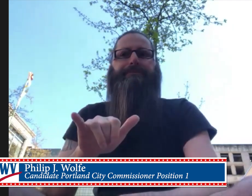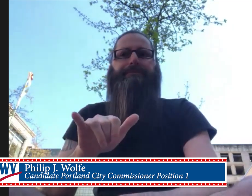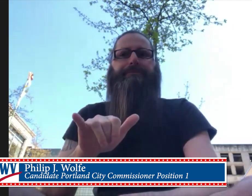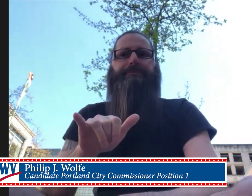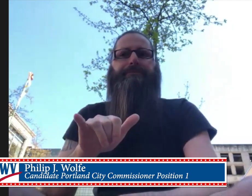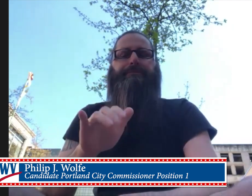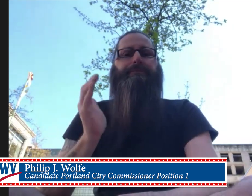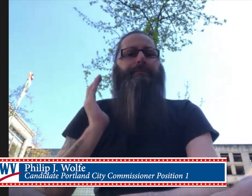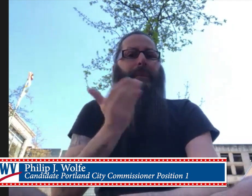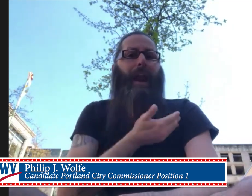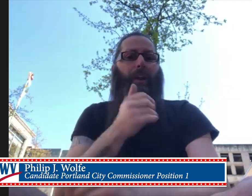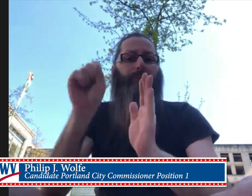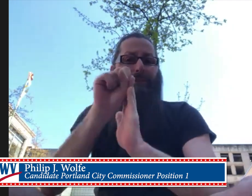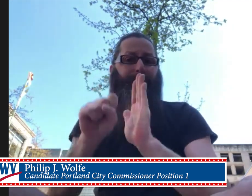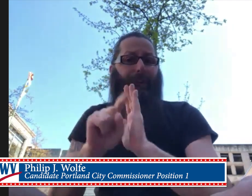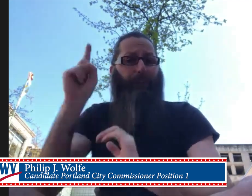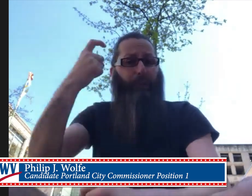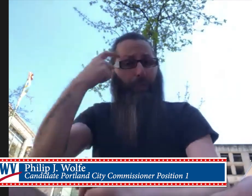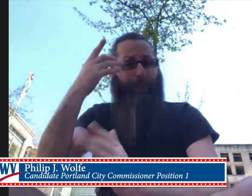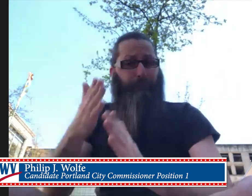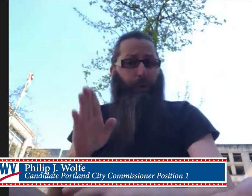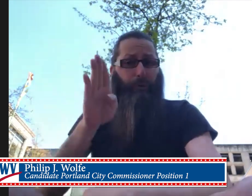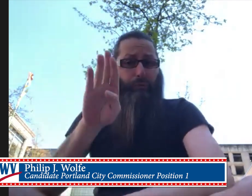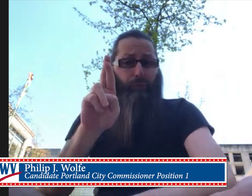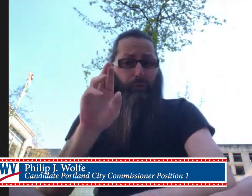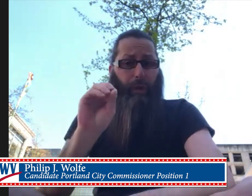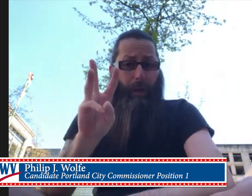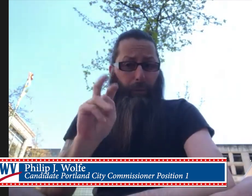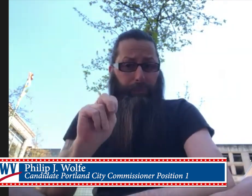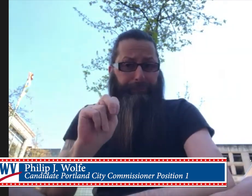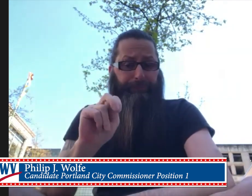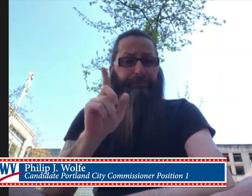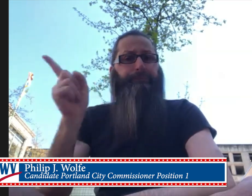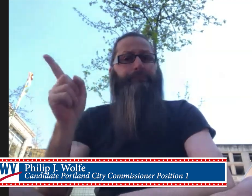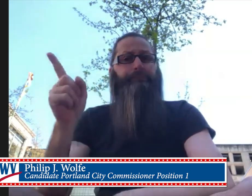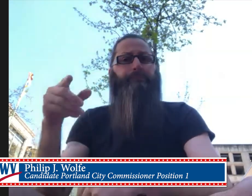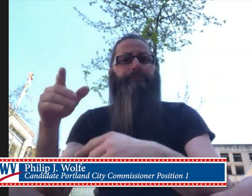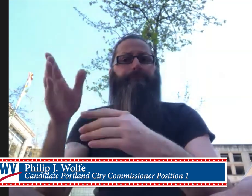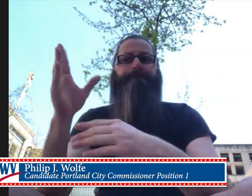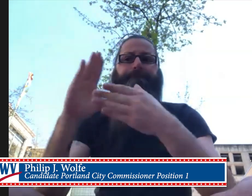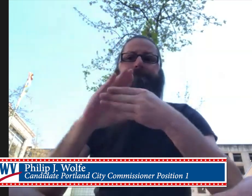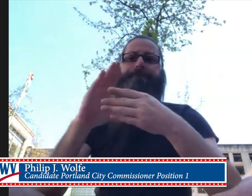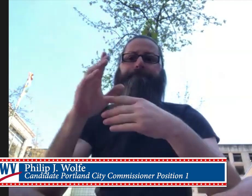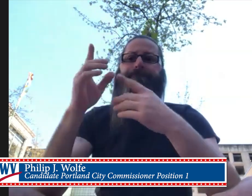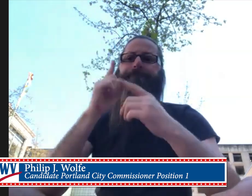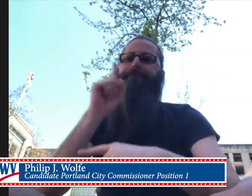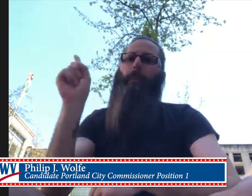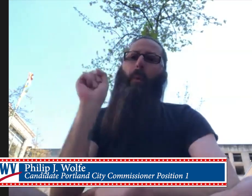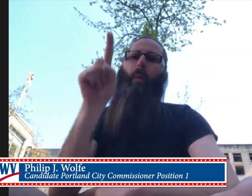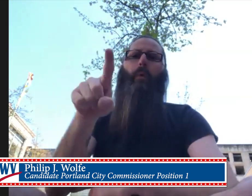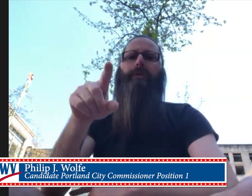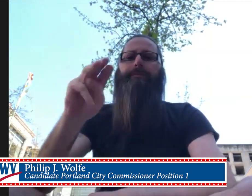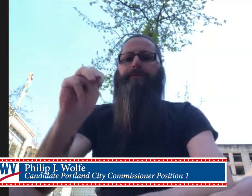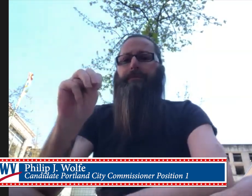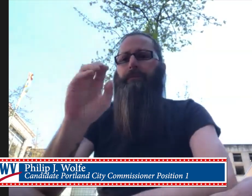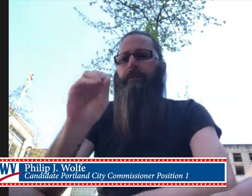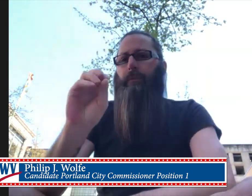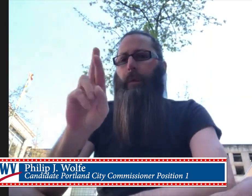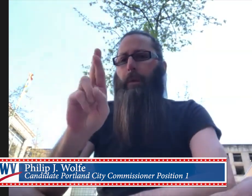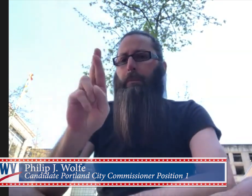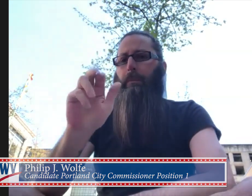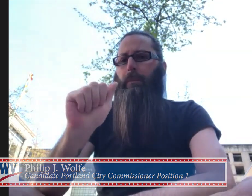First, I want to start with the fact that our state governor, Kate Brown,